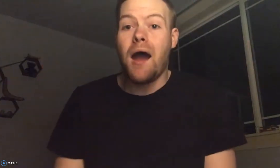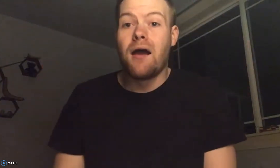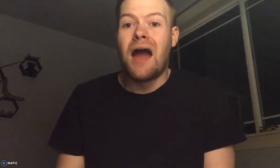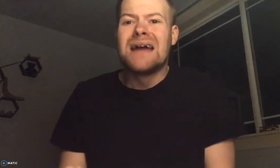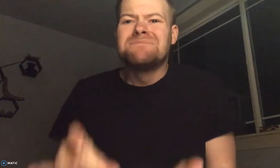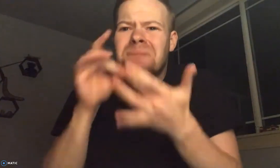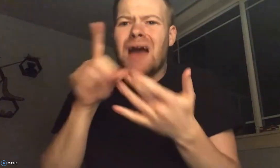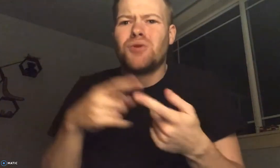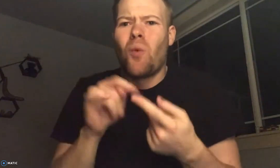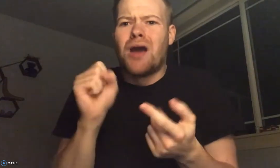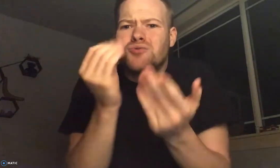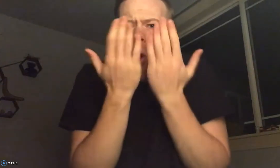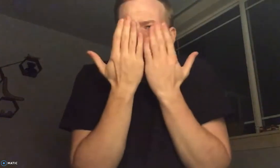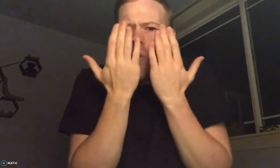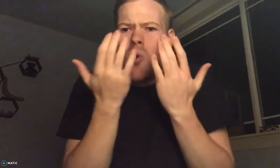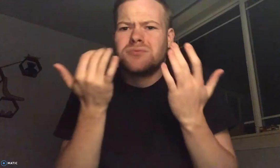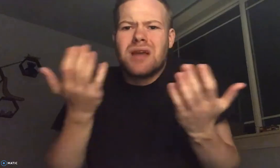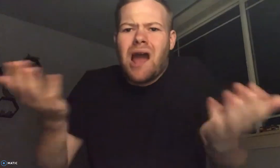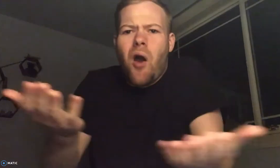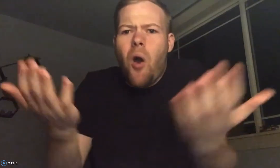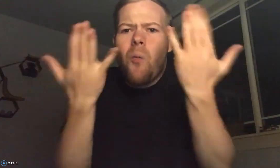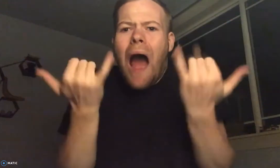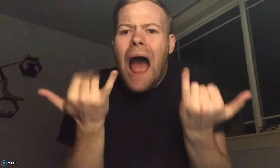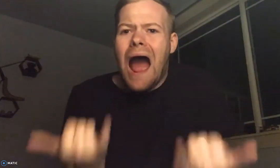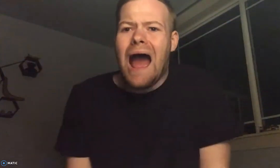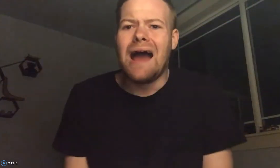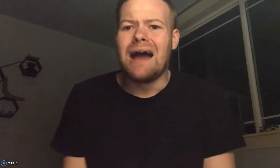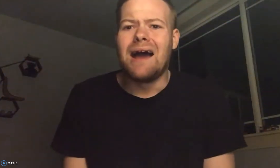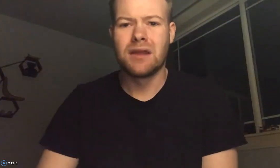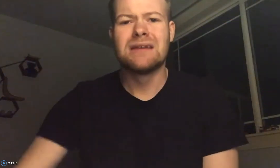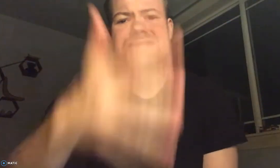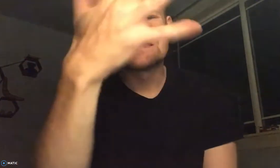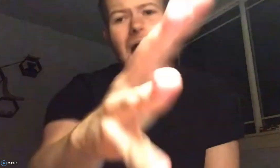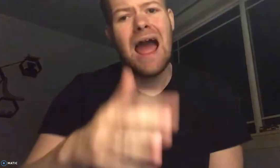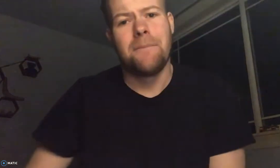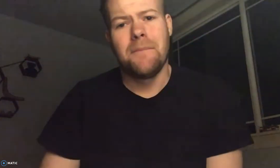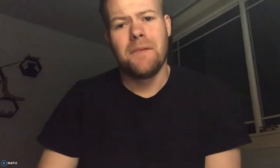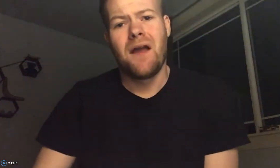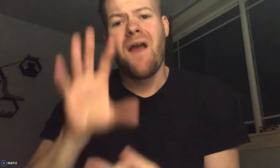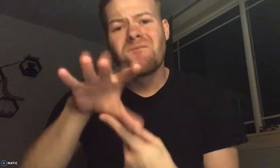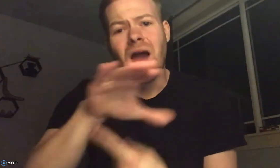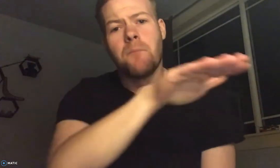comments on videos that are like that, just stop.